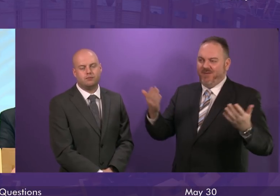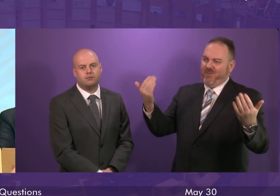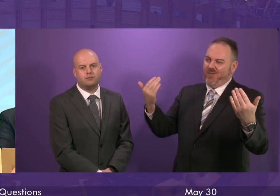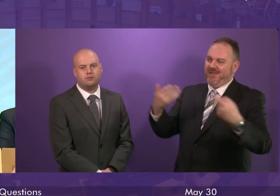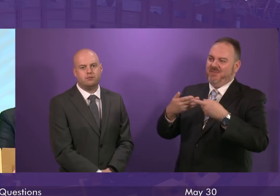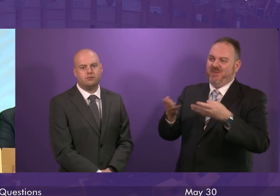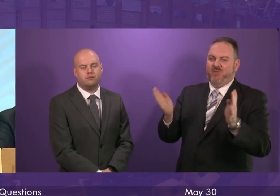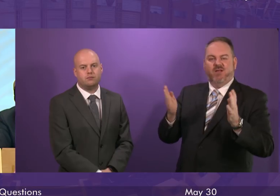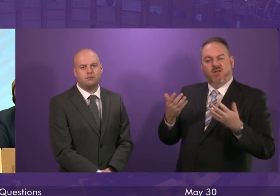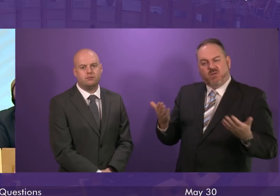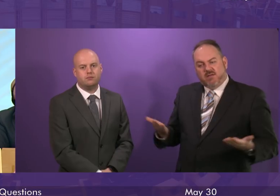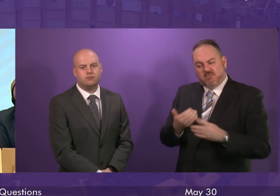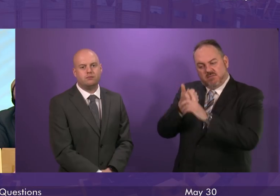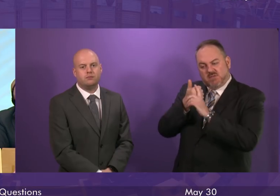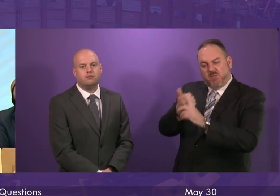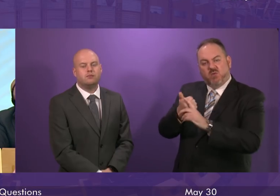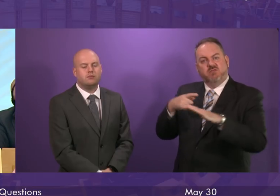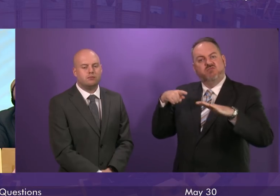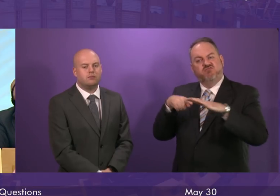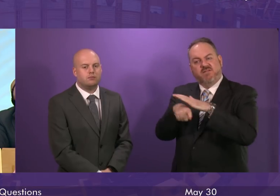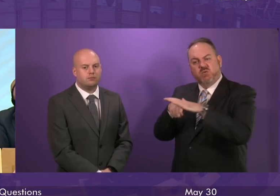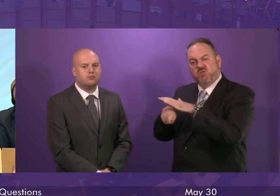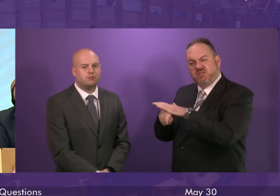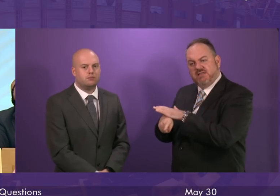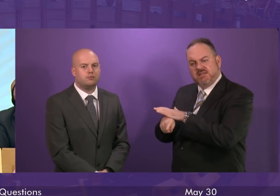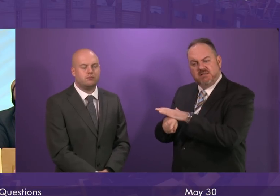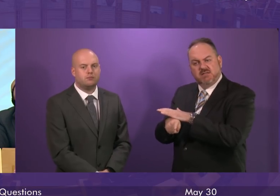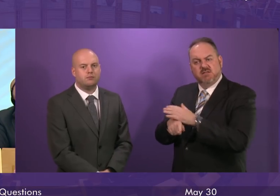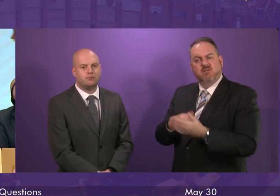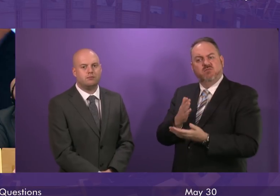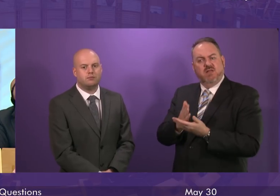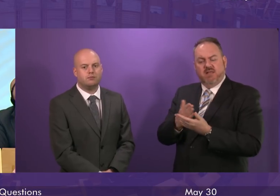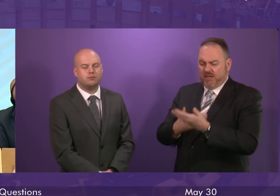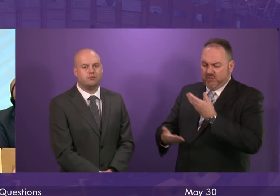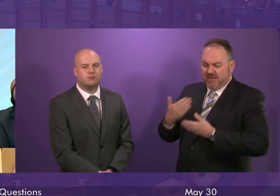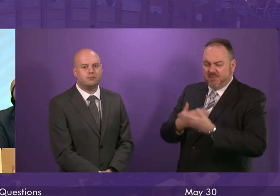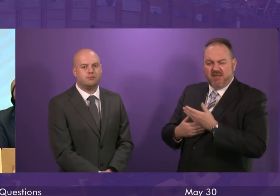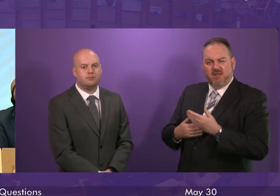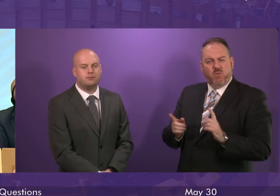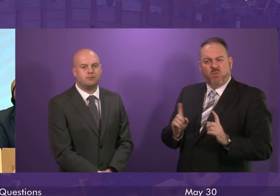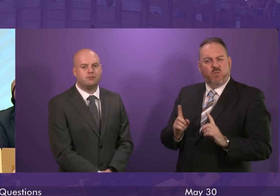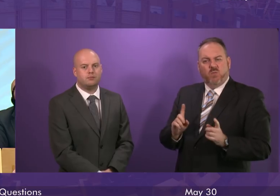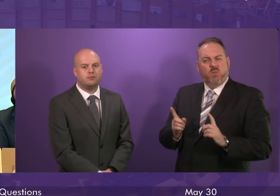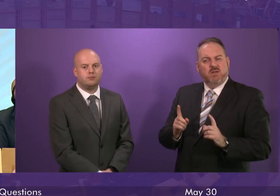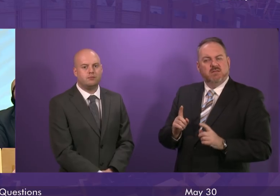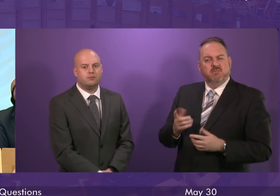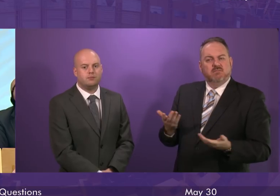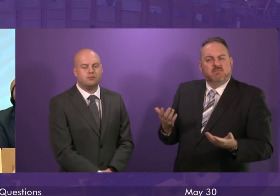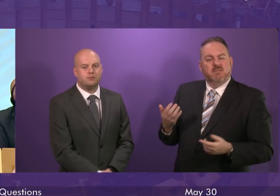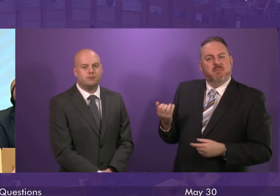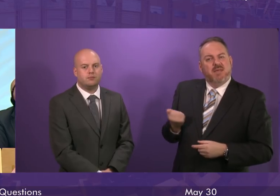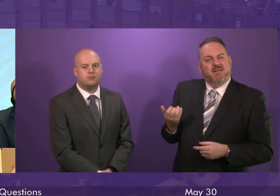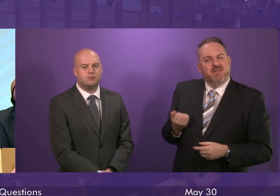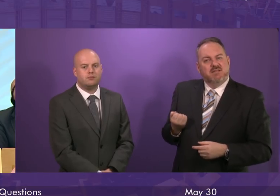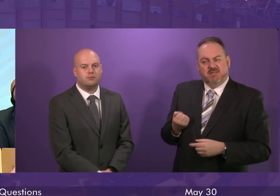responsibility to refugees extremely seriously. Can the First Minister outline what benefits the Cabinet Secretary for Social